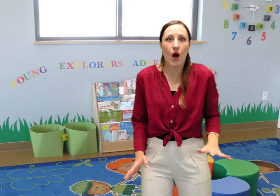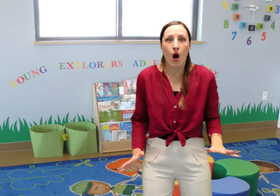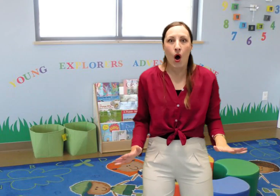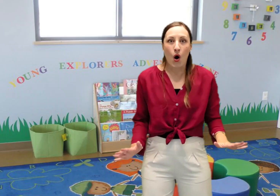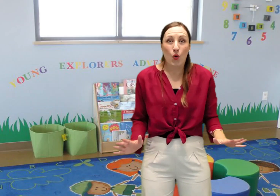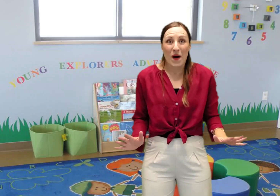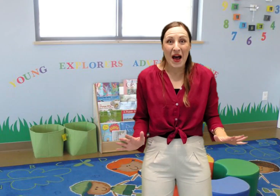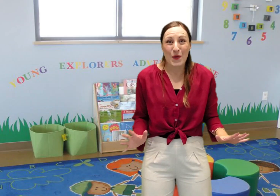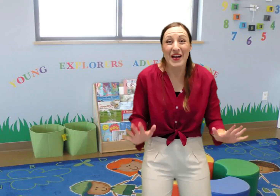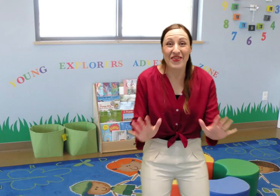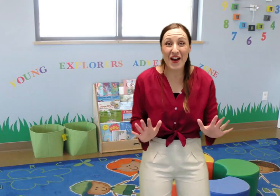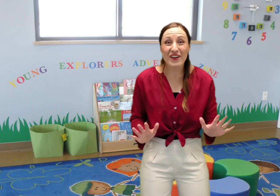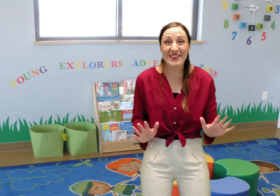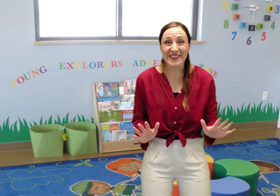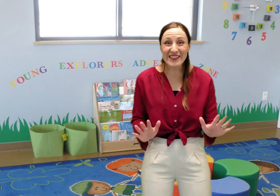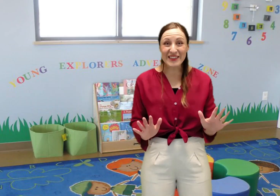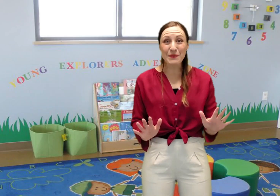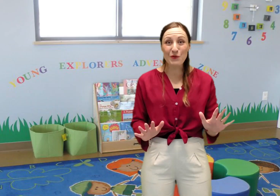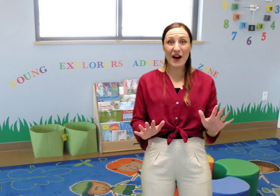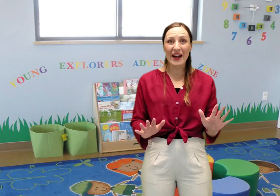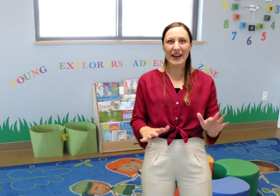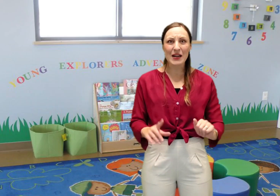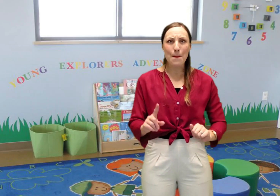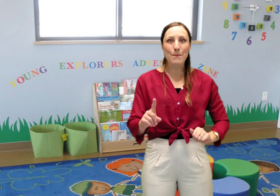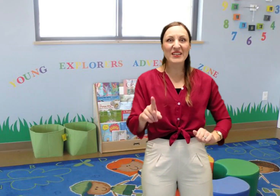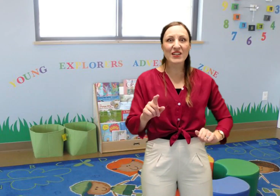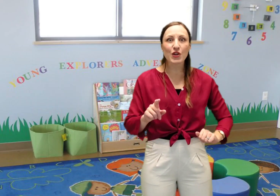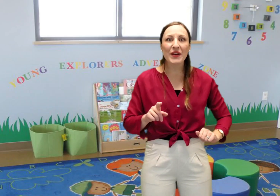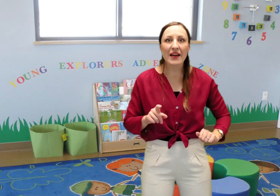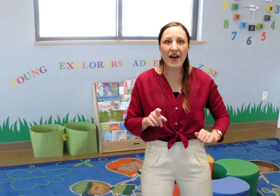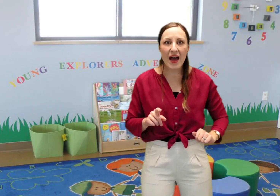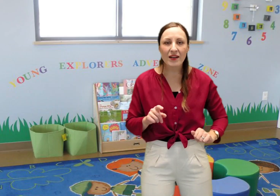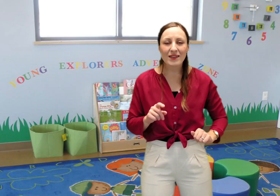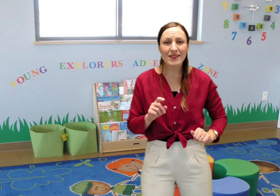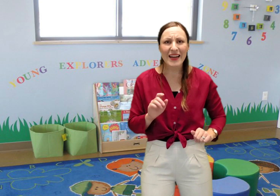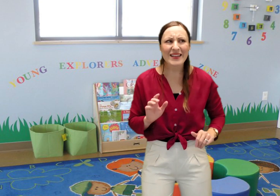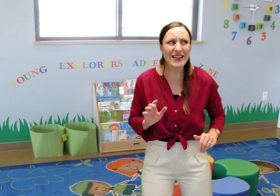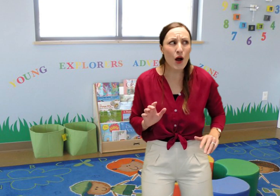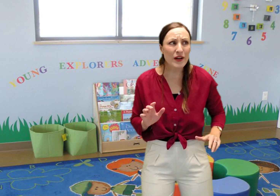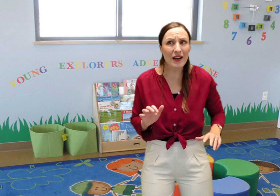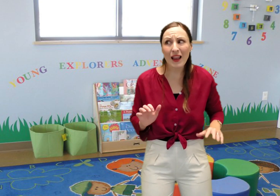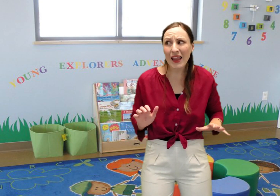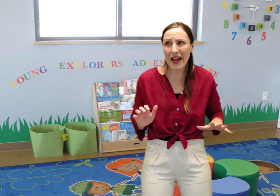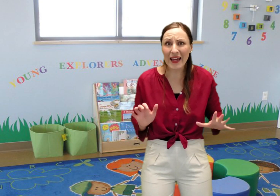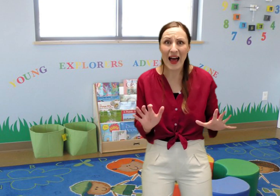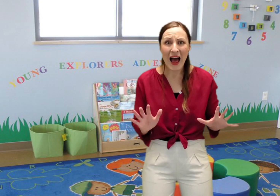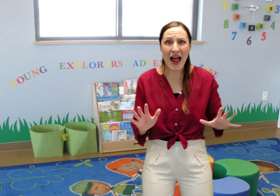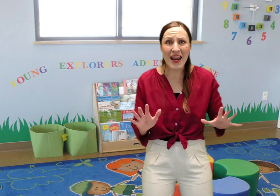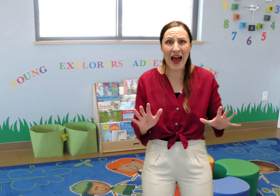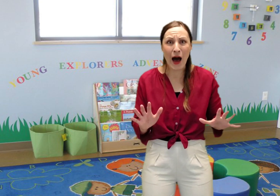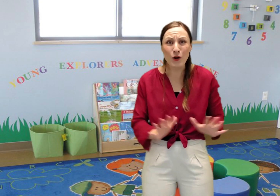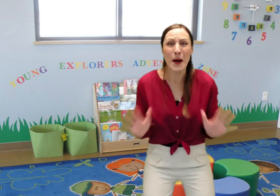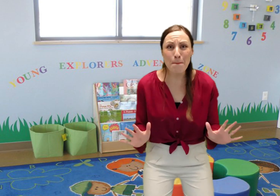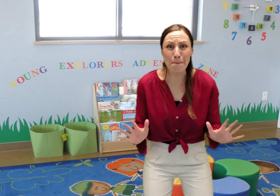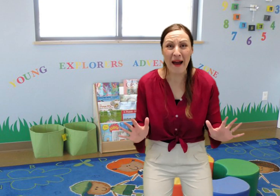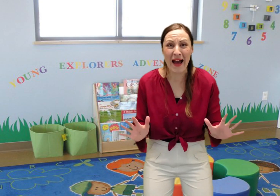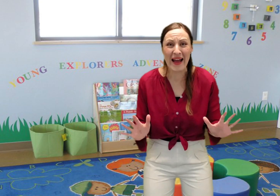oh wow there is still some rain but did you hear that it sounded like a loud bang